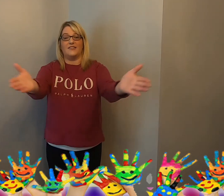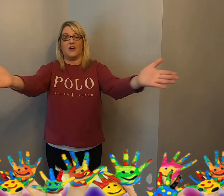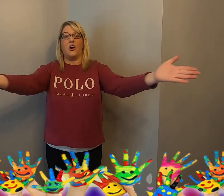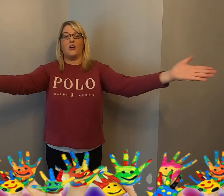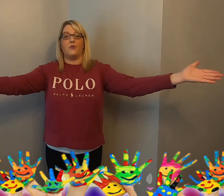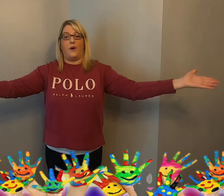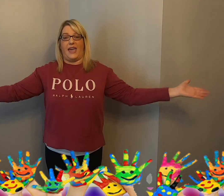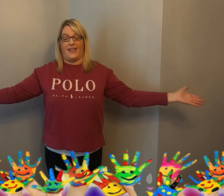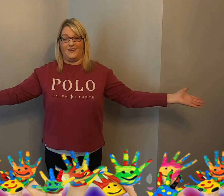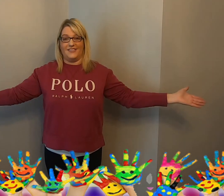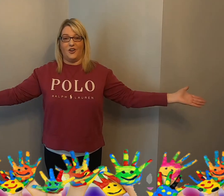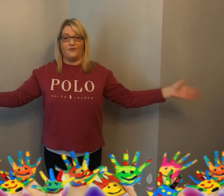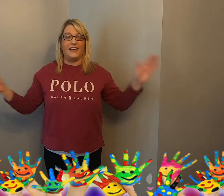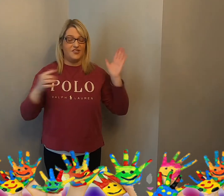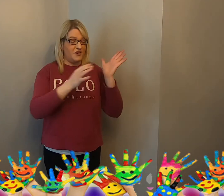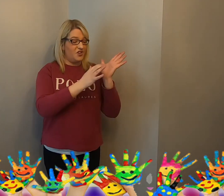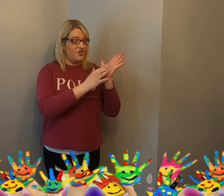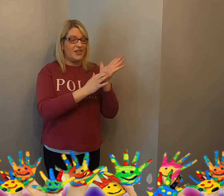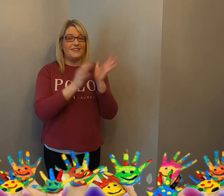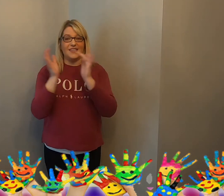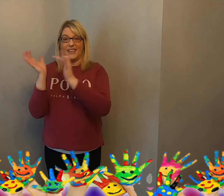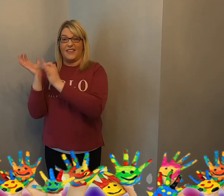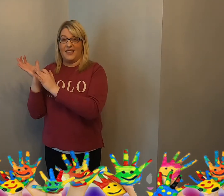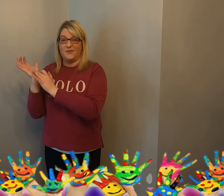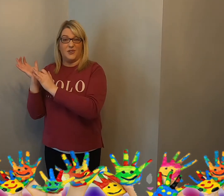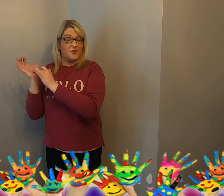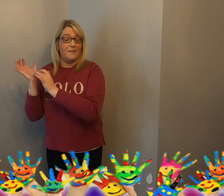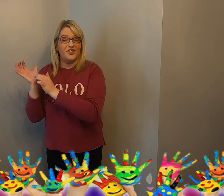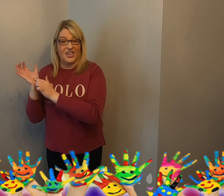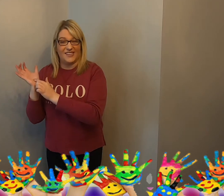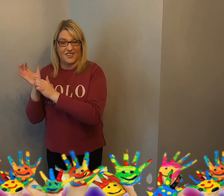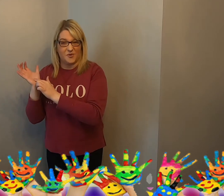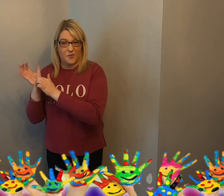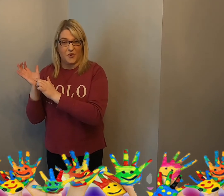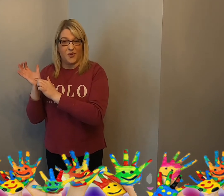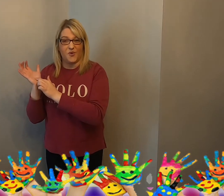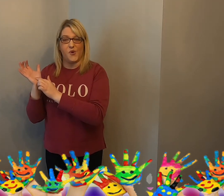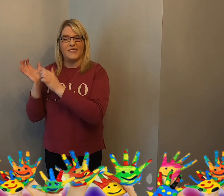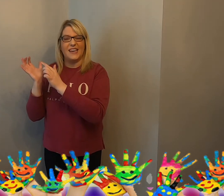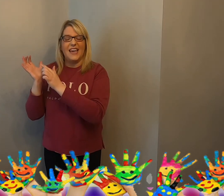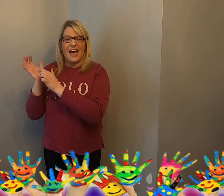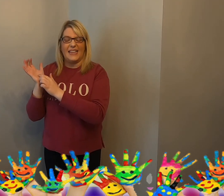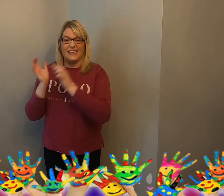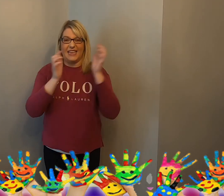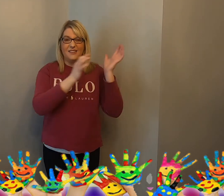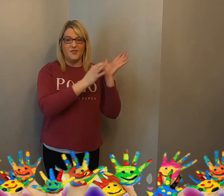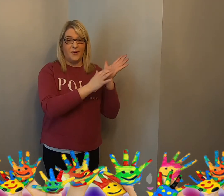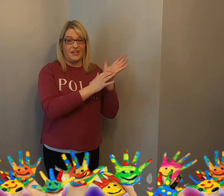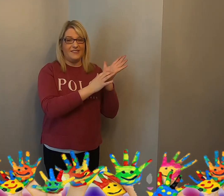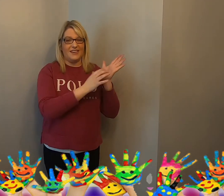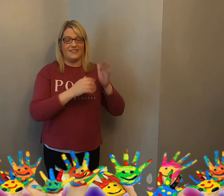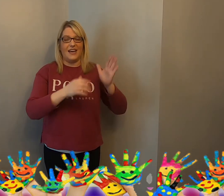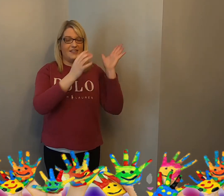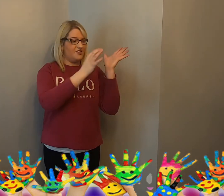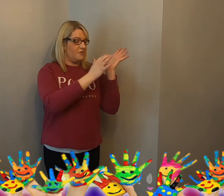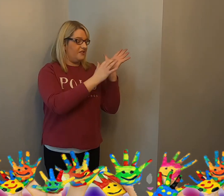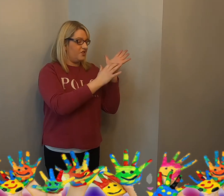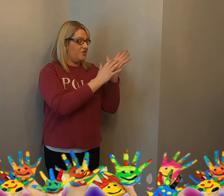our way. All right, so we do Jesus like this because you remember Jesus was put on the cross and nails put into his hands. So we do